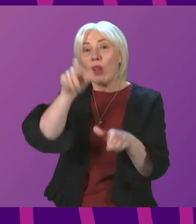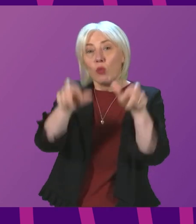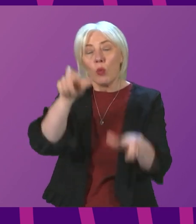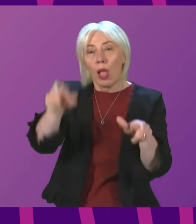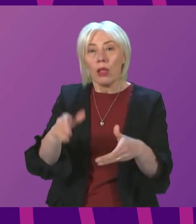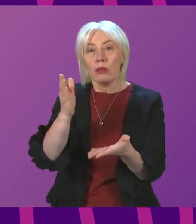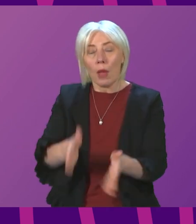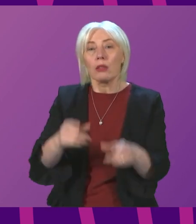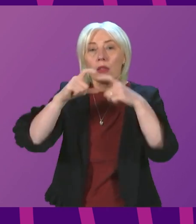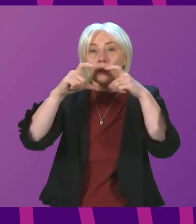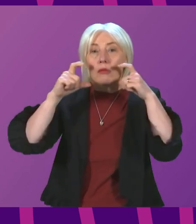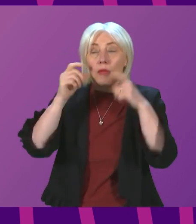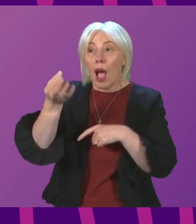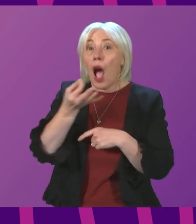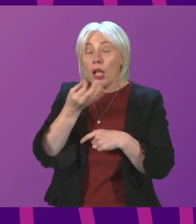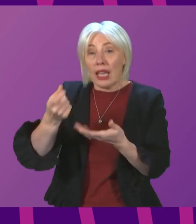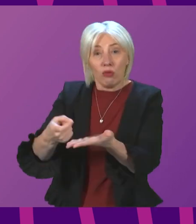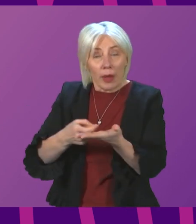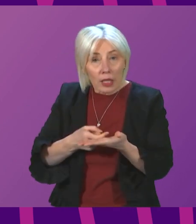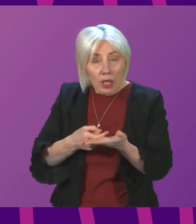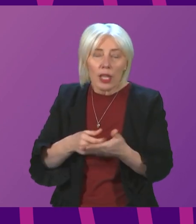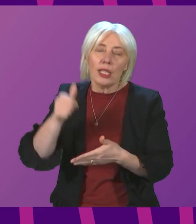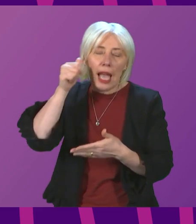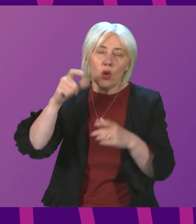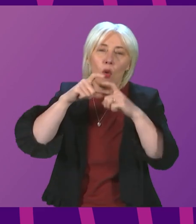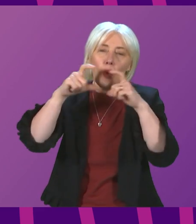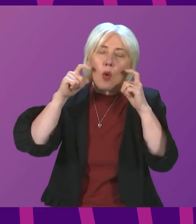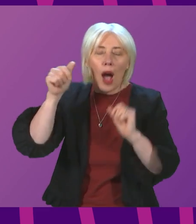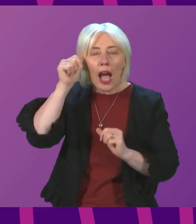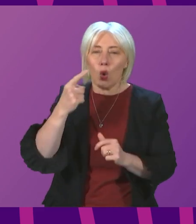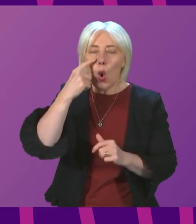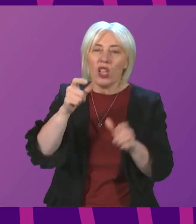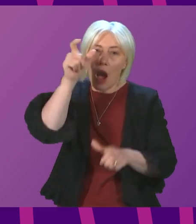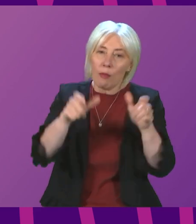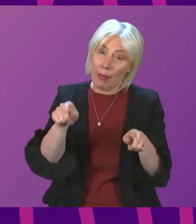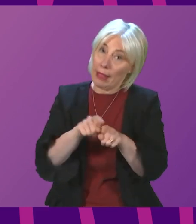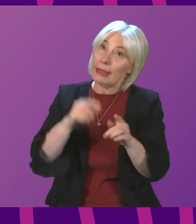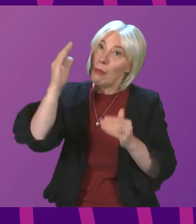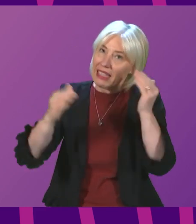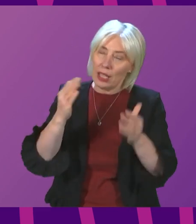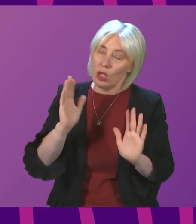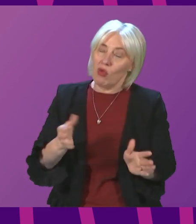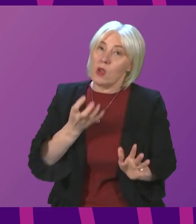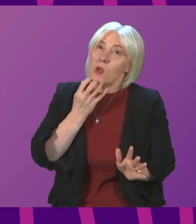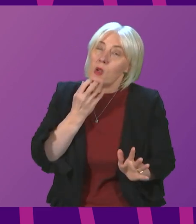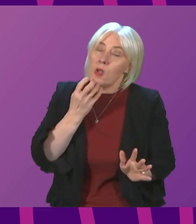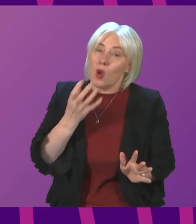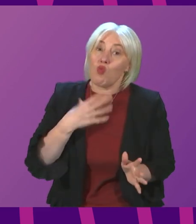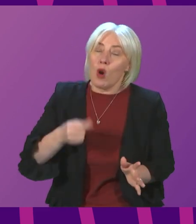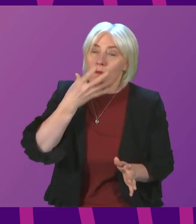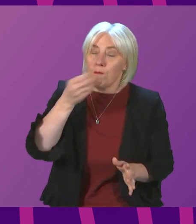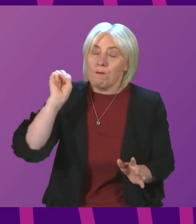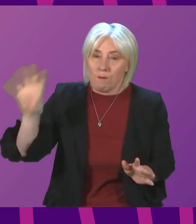face coverings. On the issue of face coverings, know young people, like many adults, want to see the back of them as soon as possible.